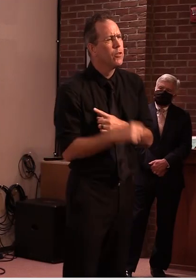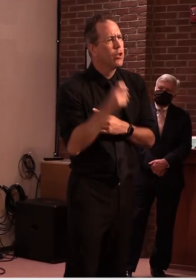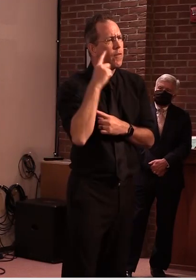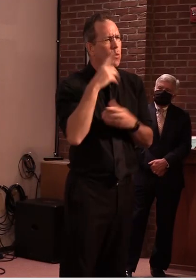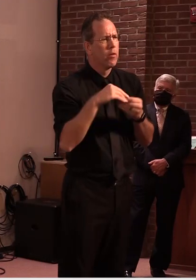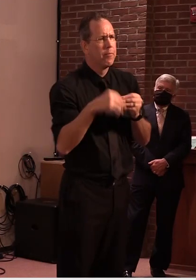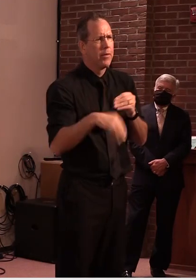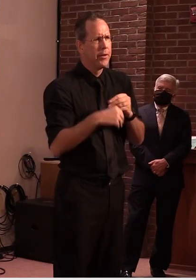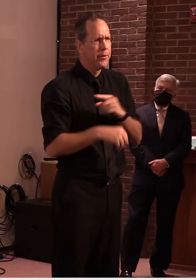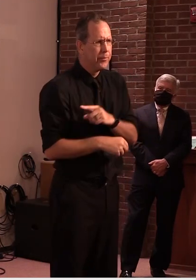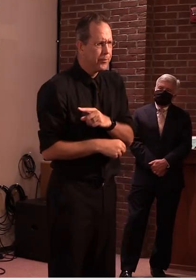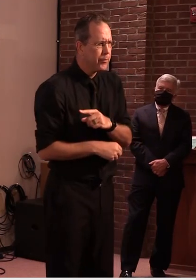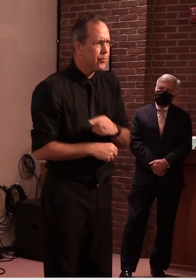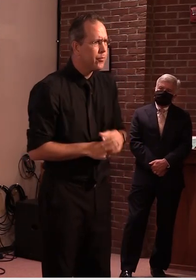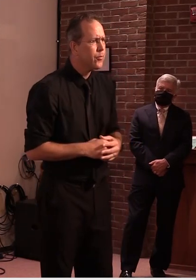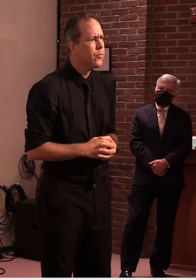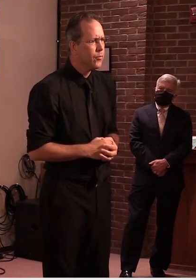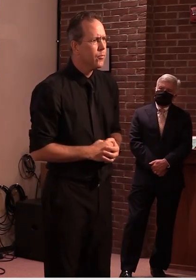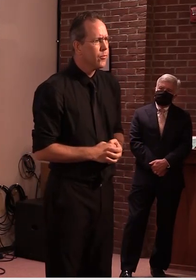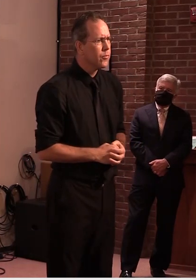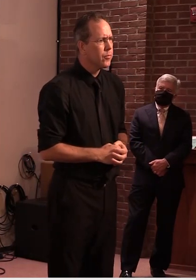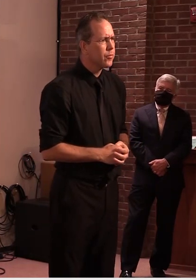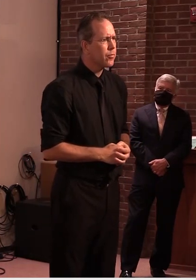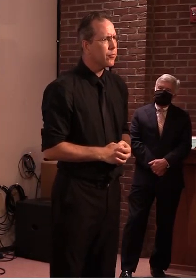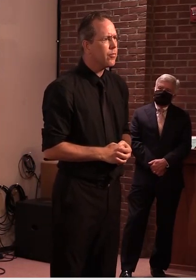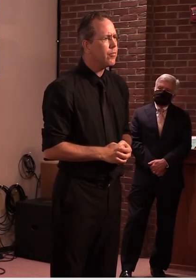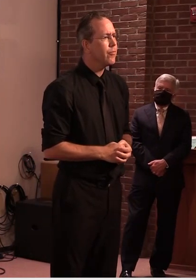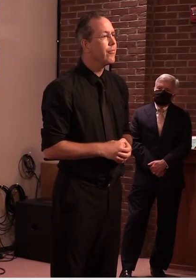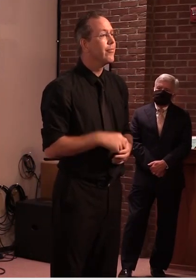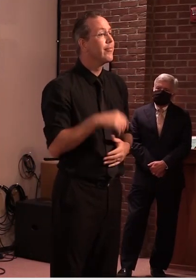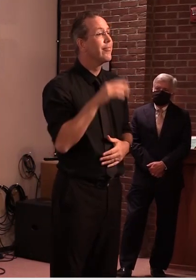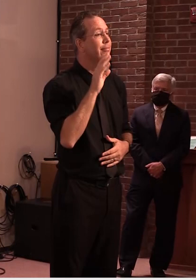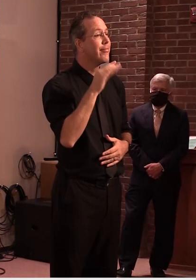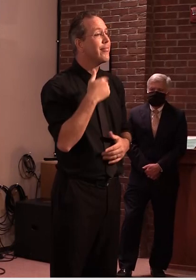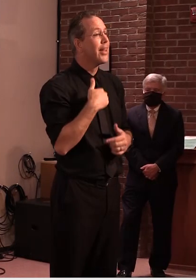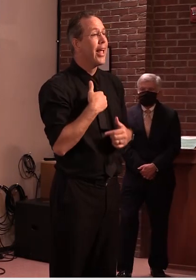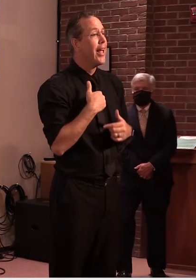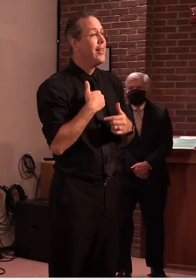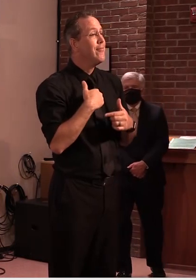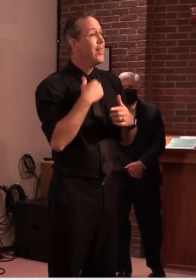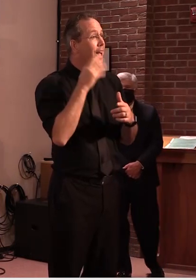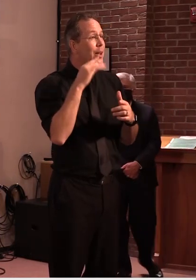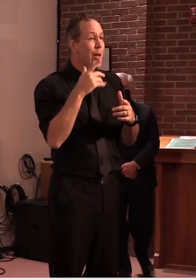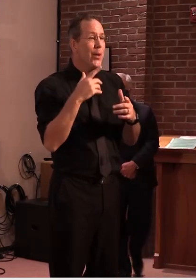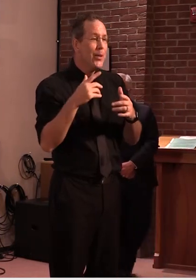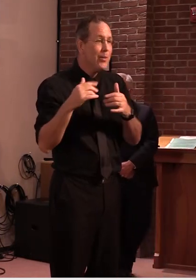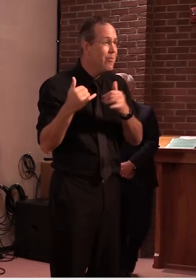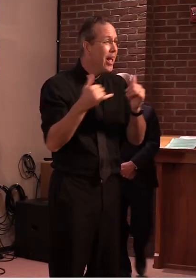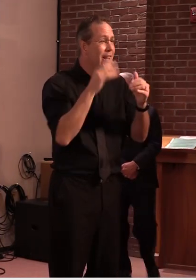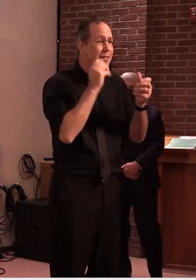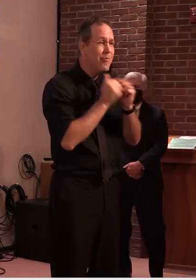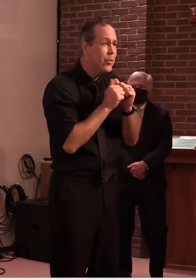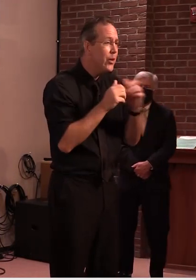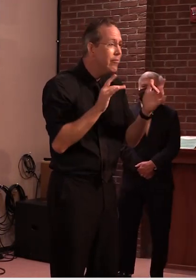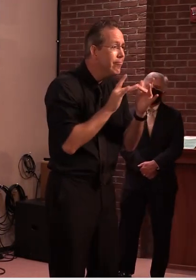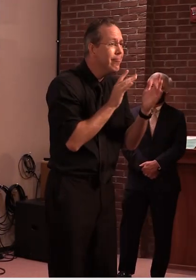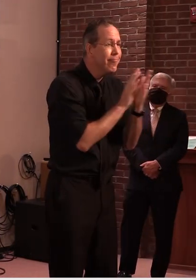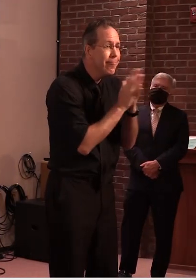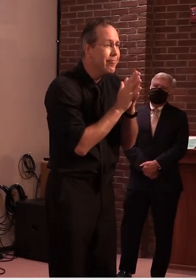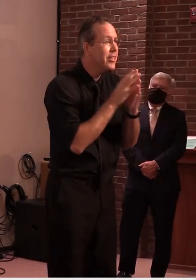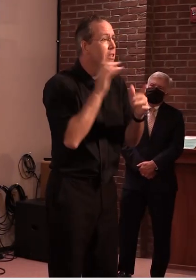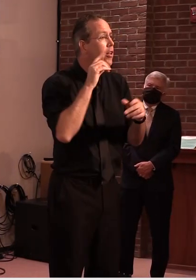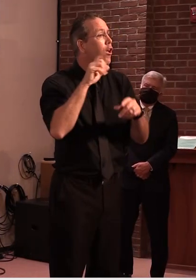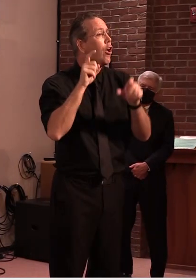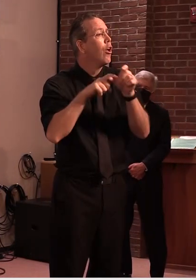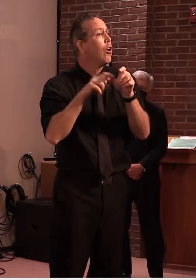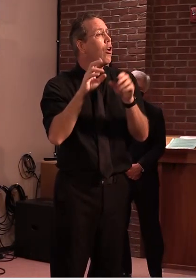uh off the field is on so we're looking at different strategies in that respect whether it's the locker rooms or on the sidelines uh and